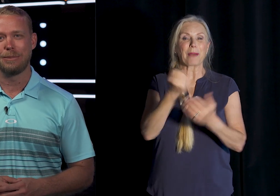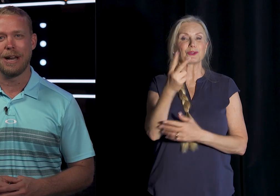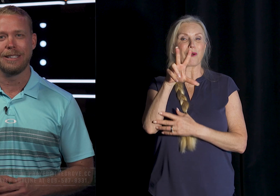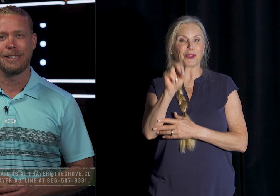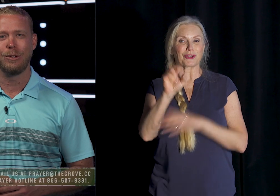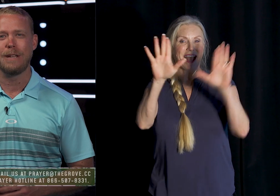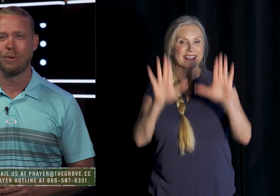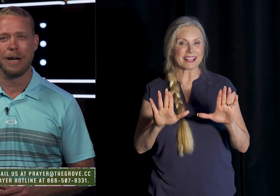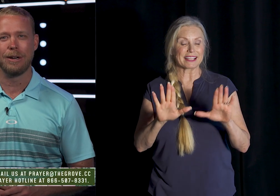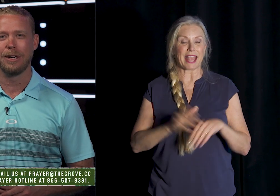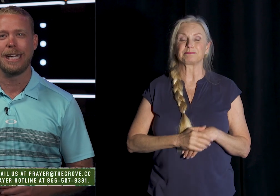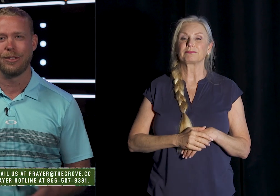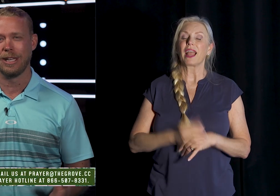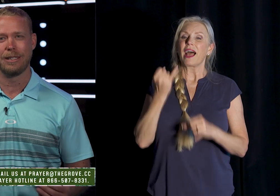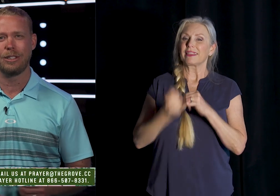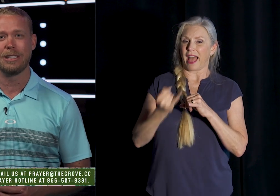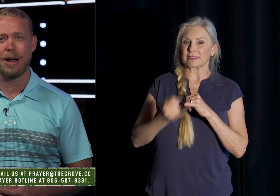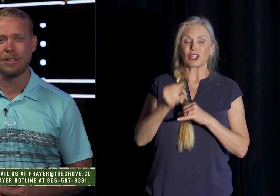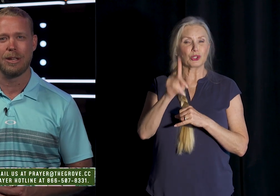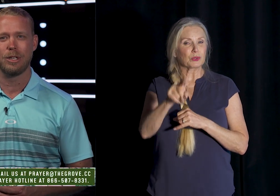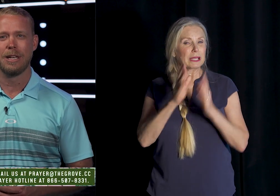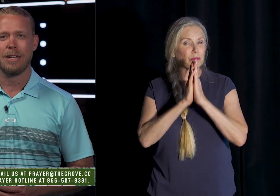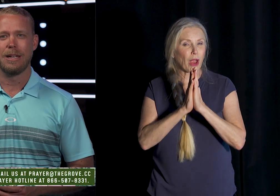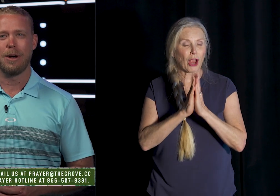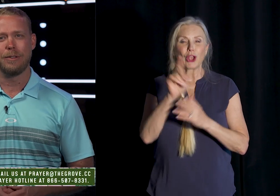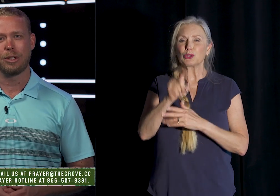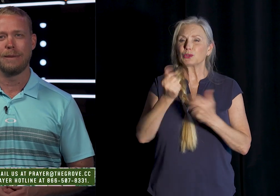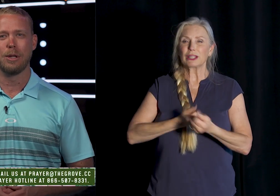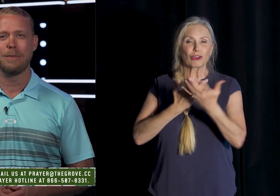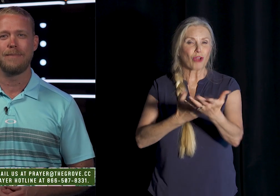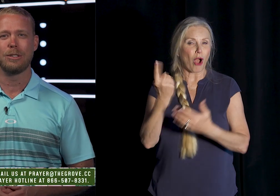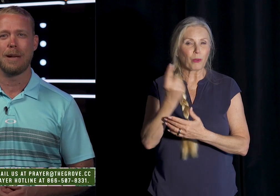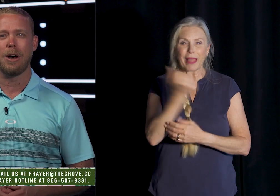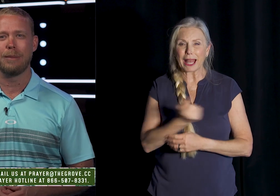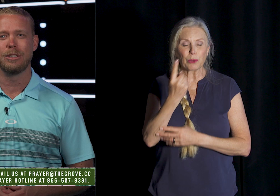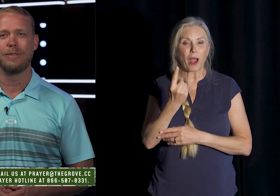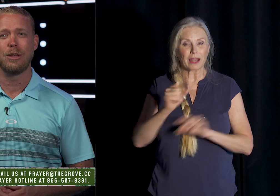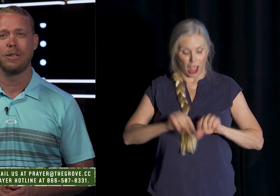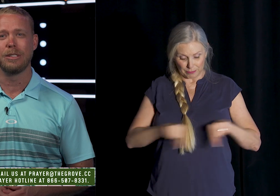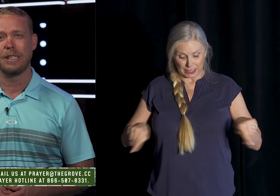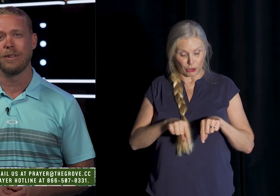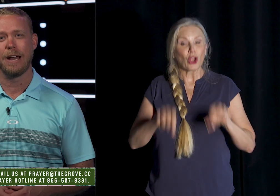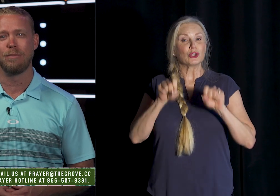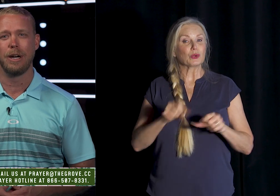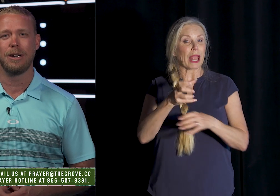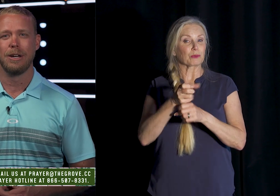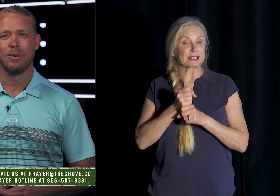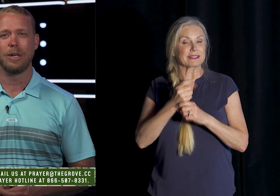but not least, if you need prayer or anything, you need to talk to someone on the screen below me. There's a couple options of how you can receive live prayer. We're